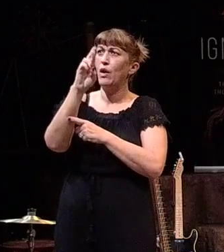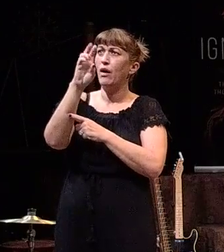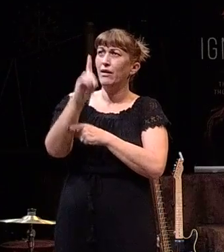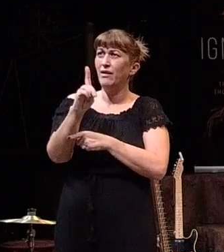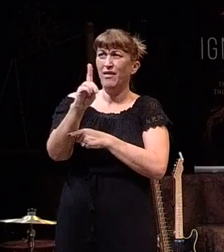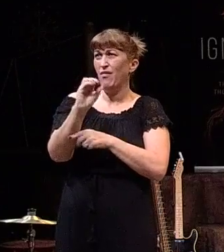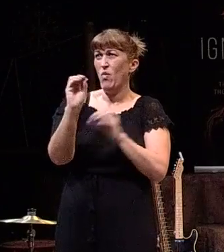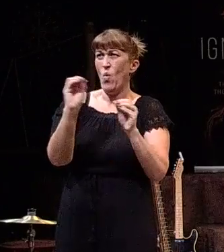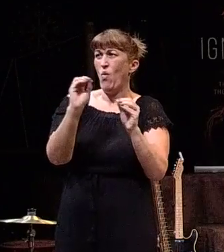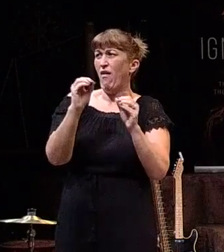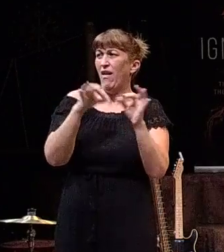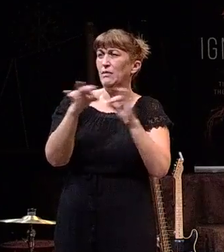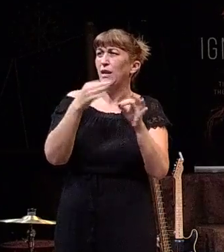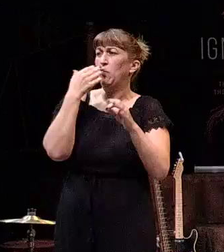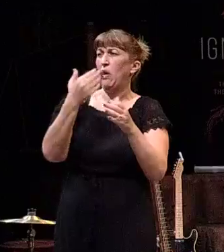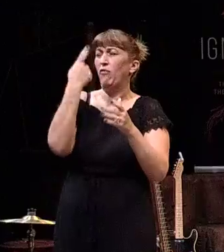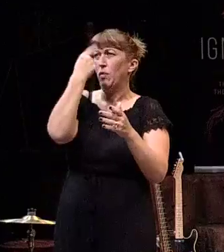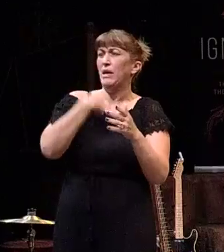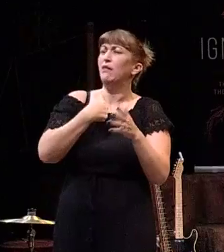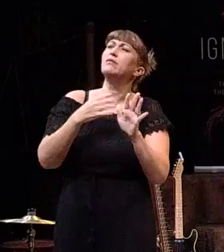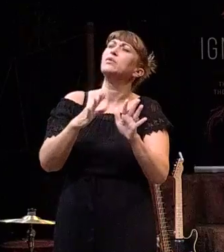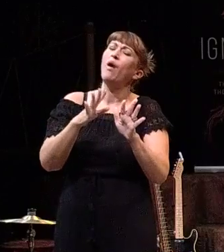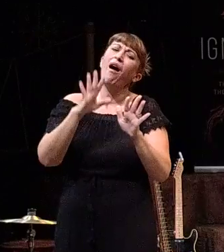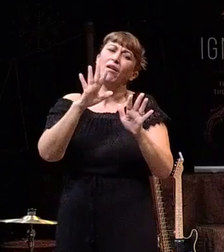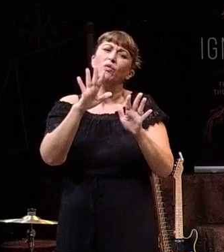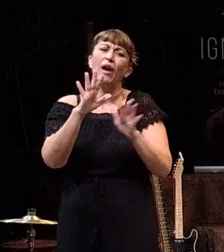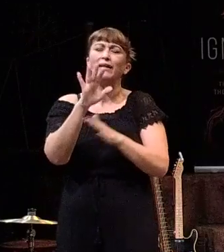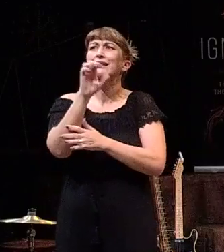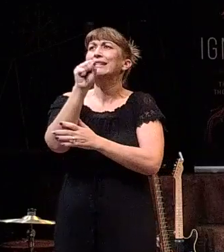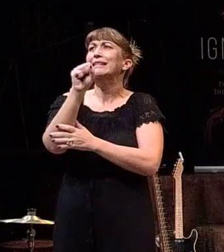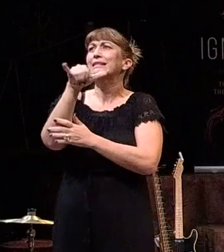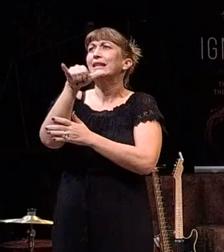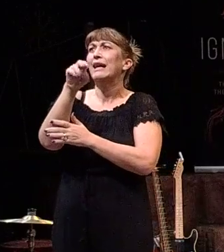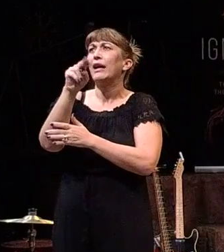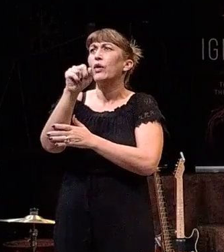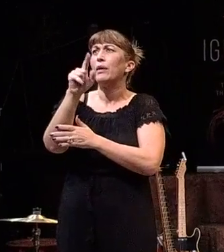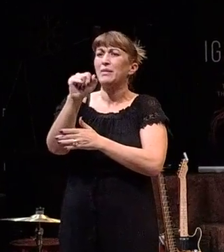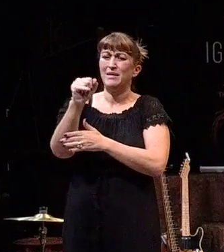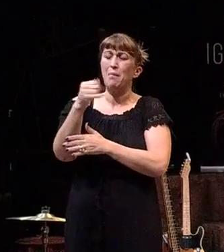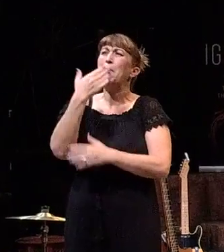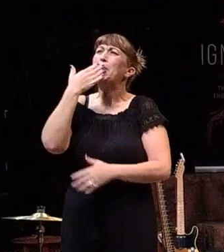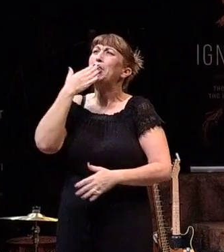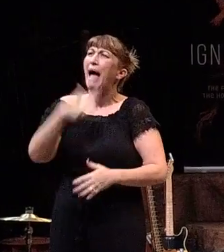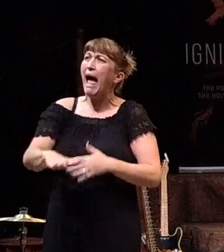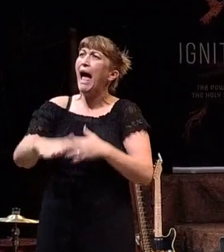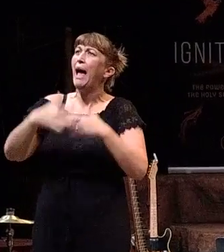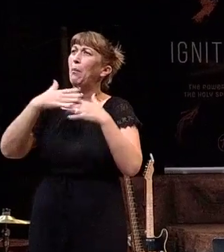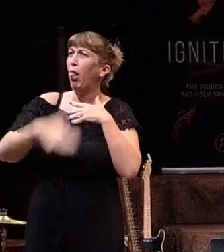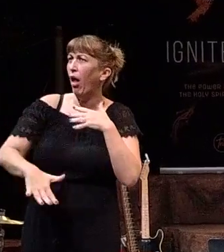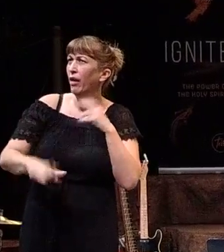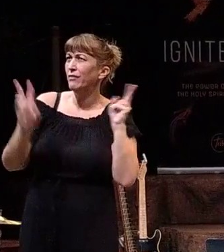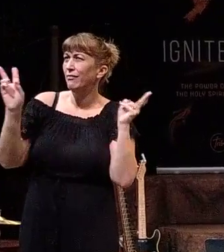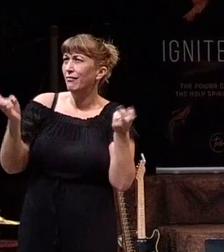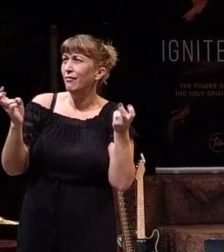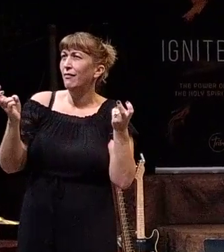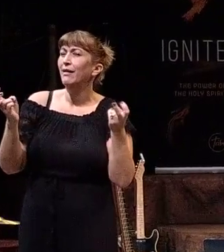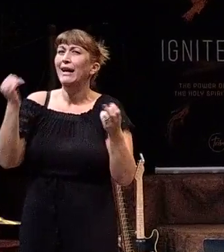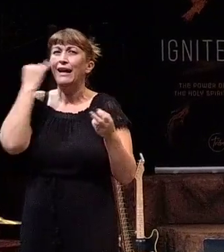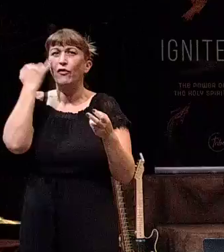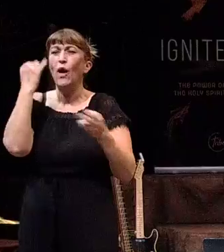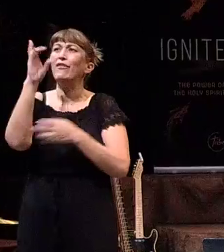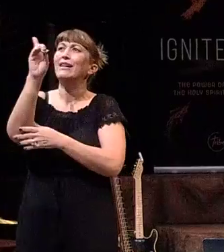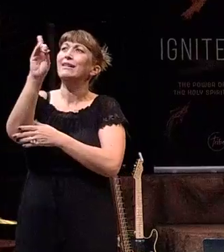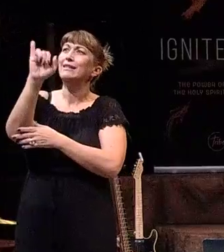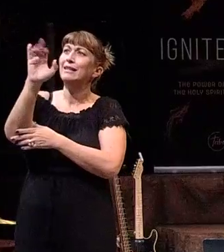ever really explained it to me very well. So I actually had to find synonyms. One of the synonyms was bad blood. So if you struggle with